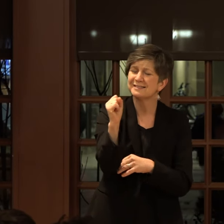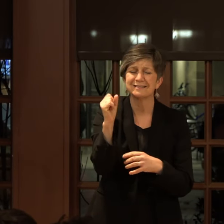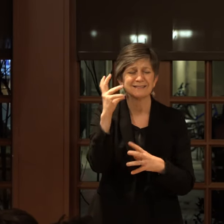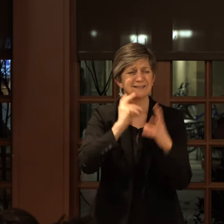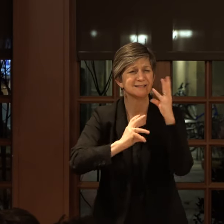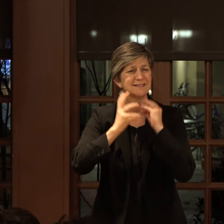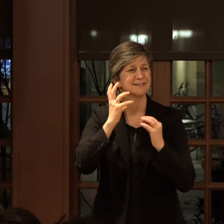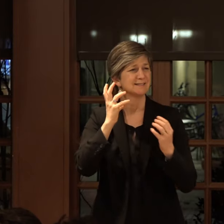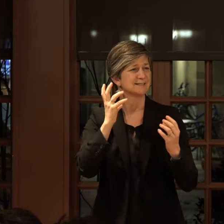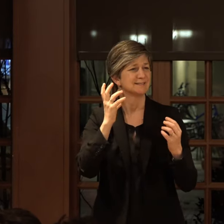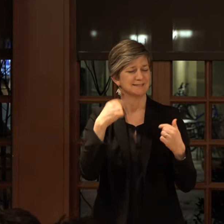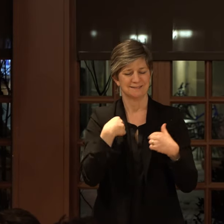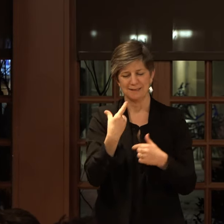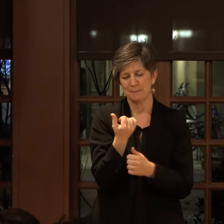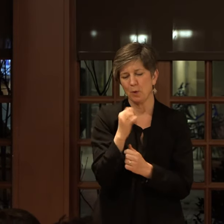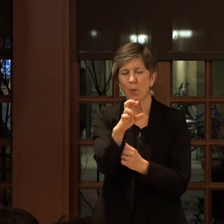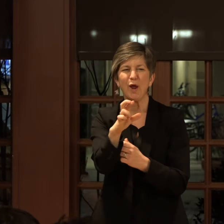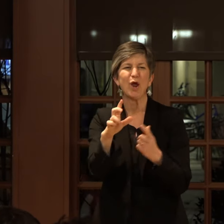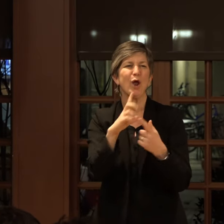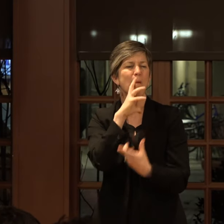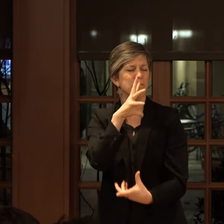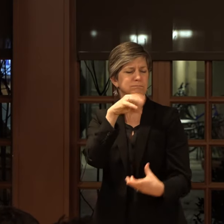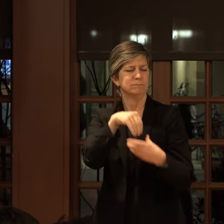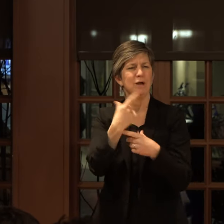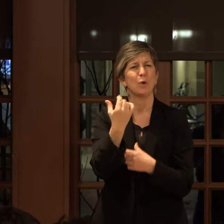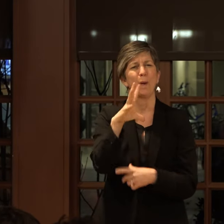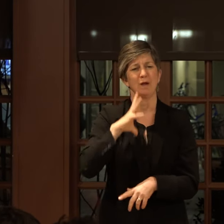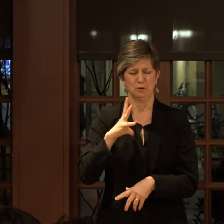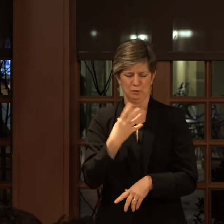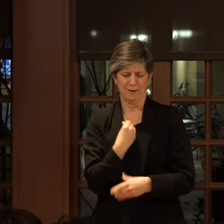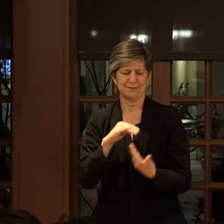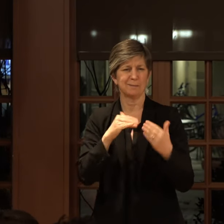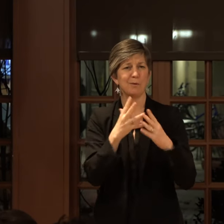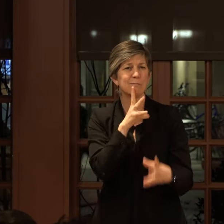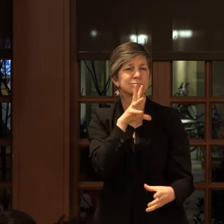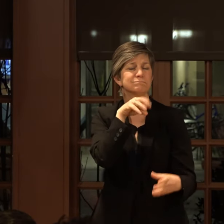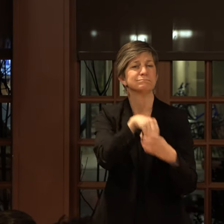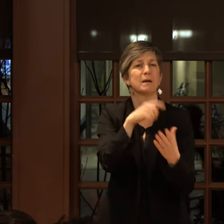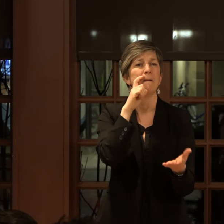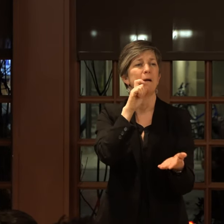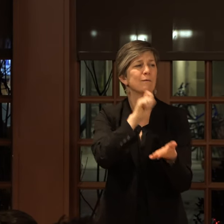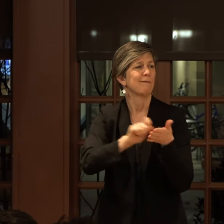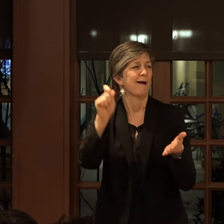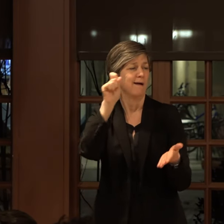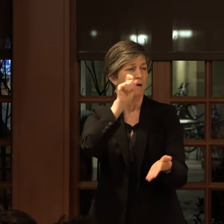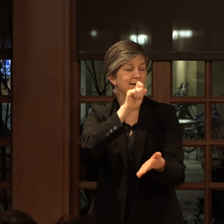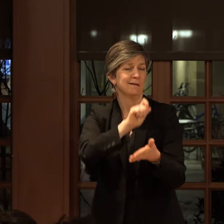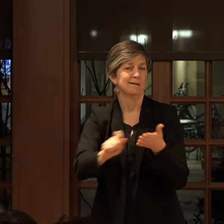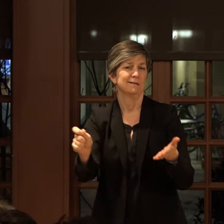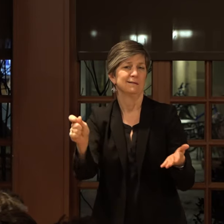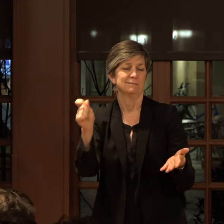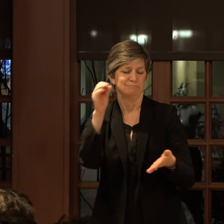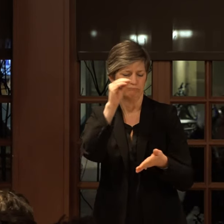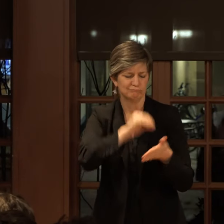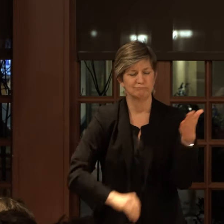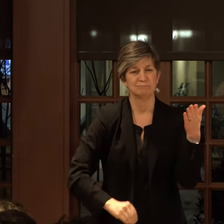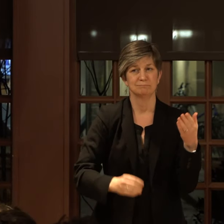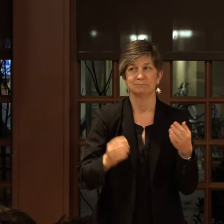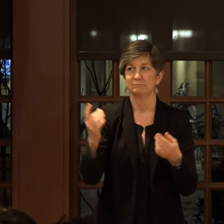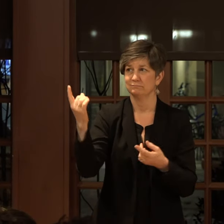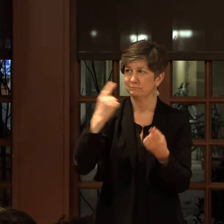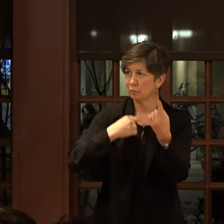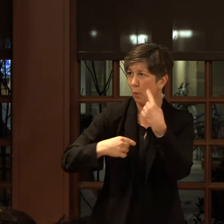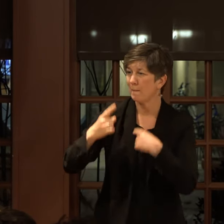you know, being a queer person or being a part of the queer and trans community and writing what I was told were